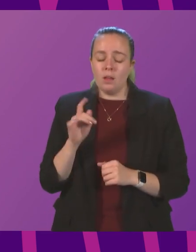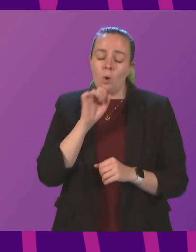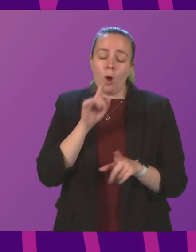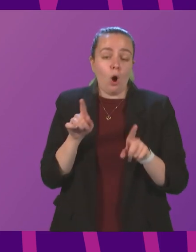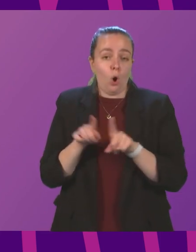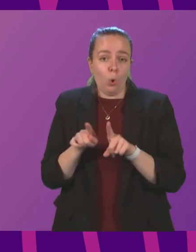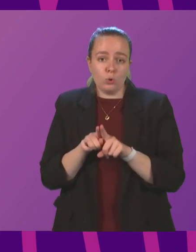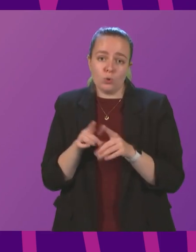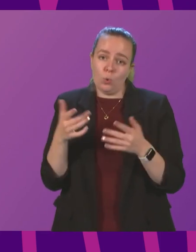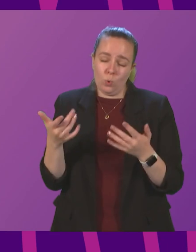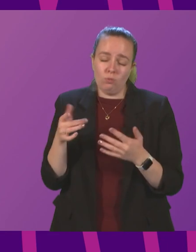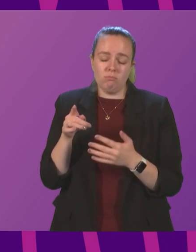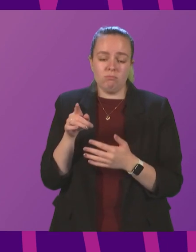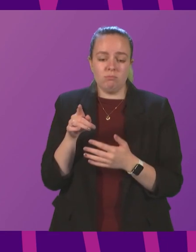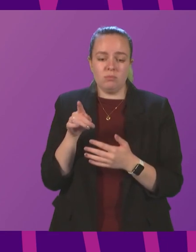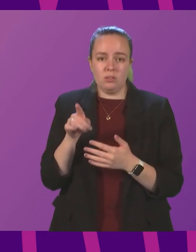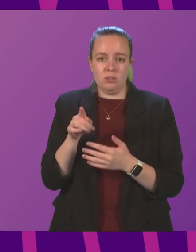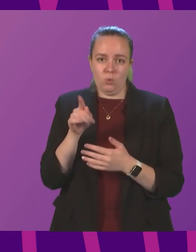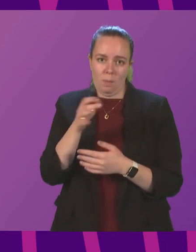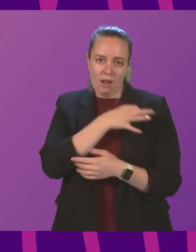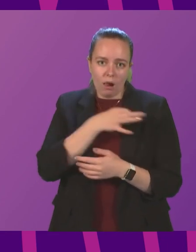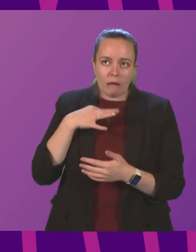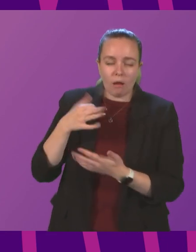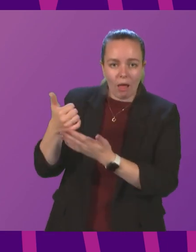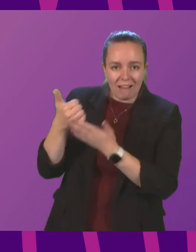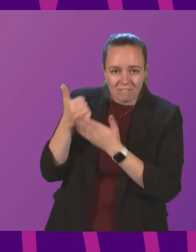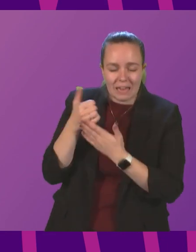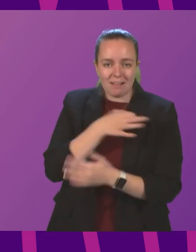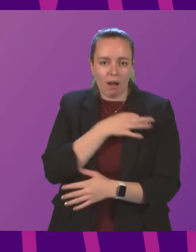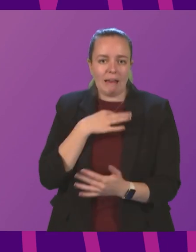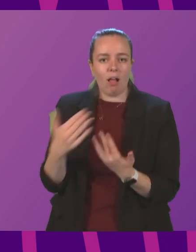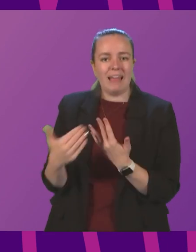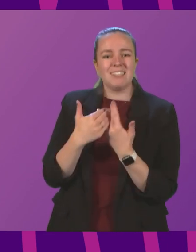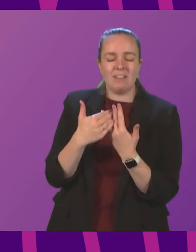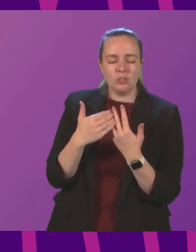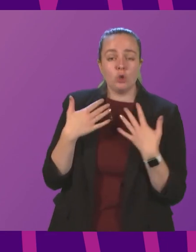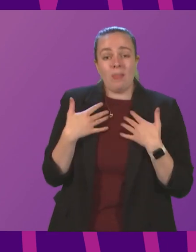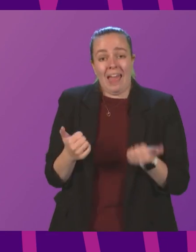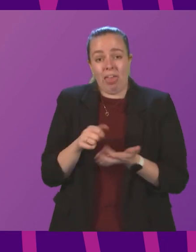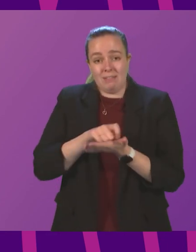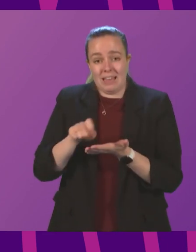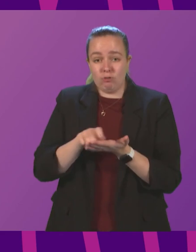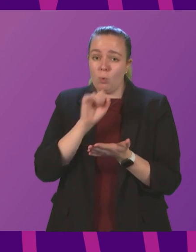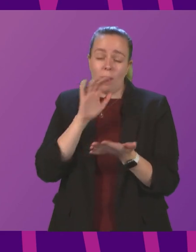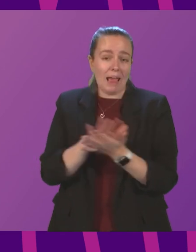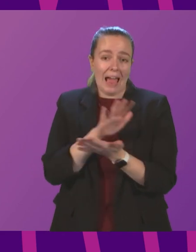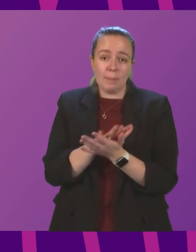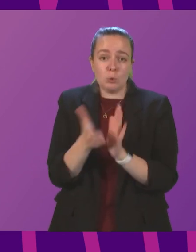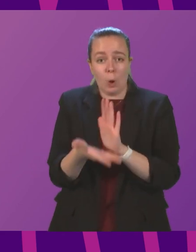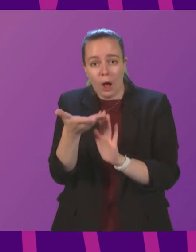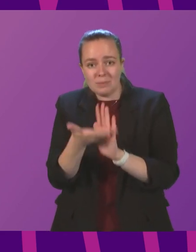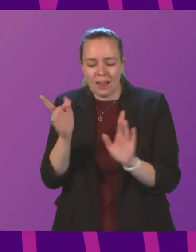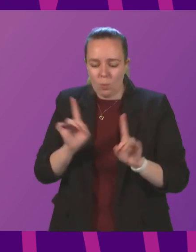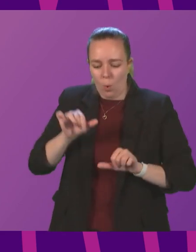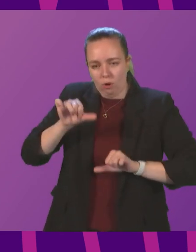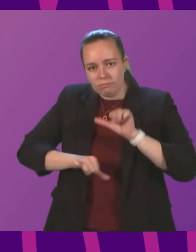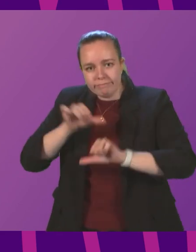also obviously be the subject of clinical advice and clinical interventions. So the Health Secretary will be happy to update Parliament on the steps that